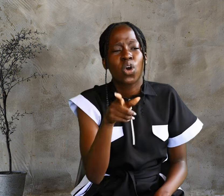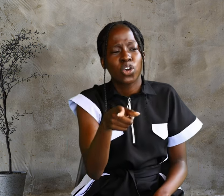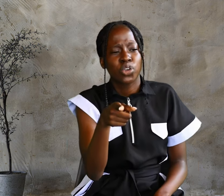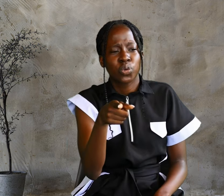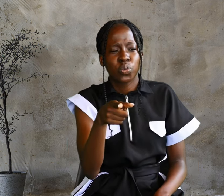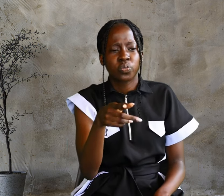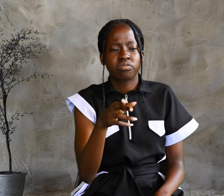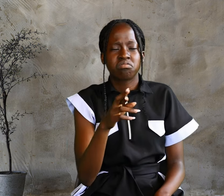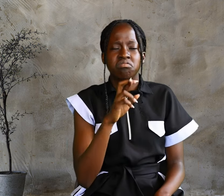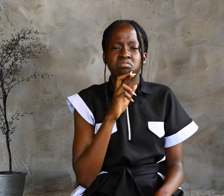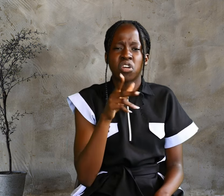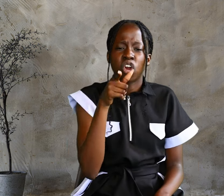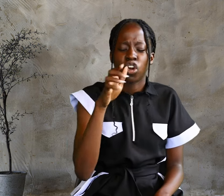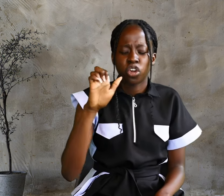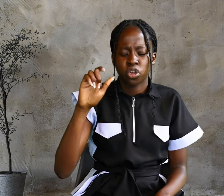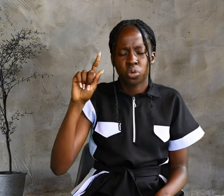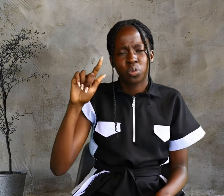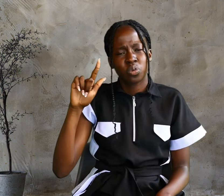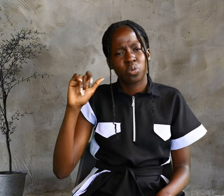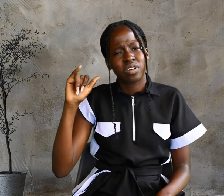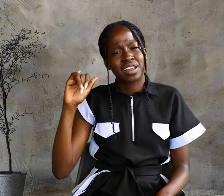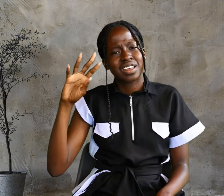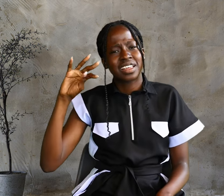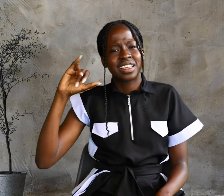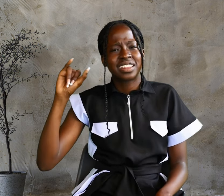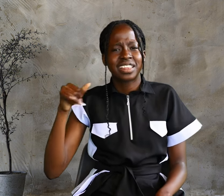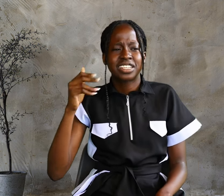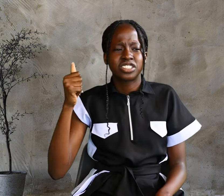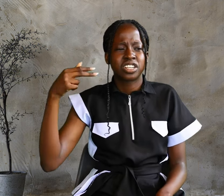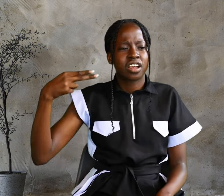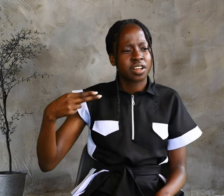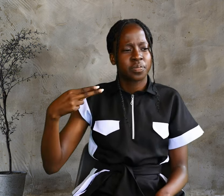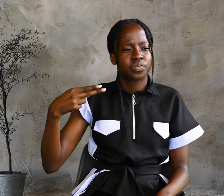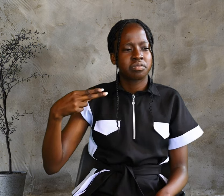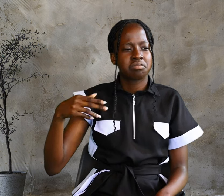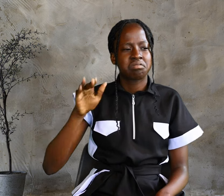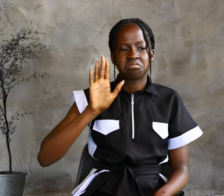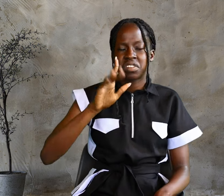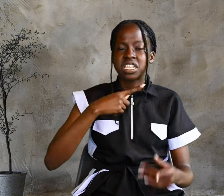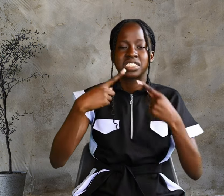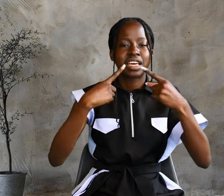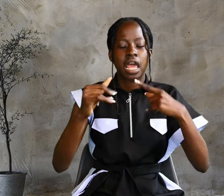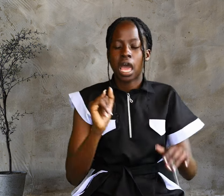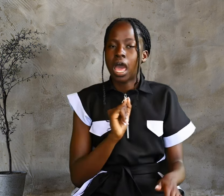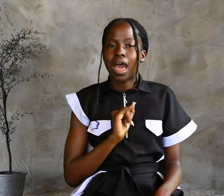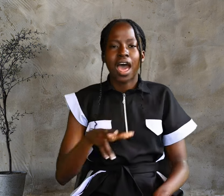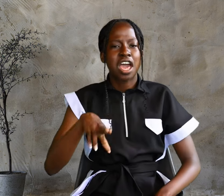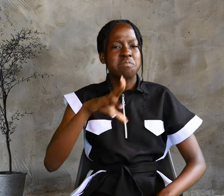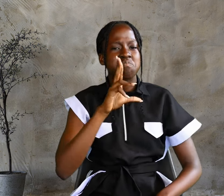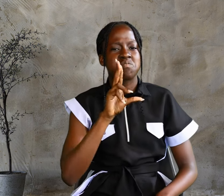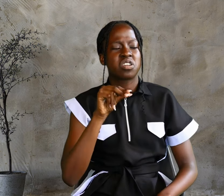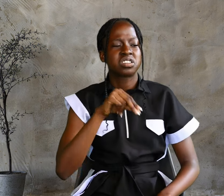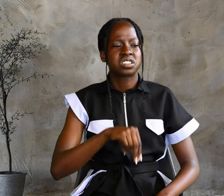are you? Are you Elijah? He said, I am not.